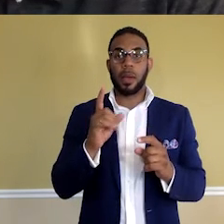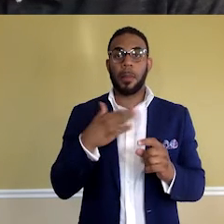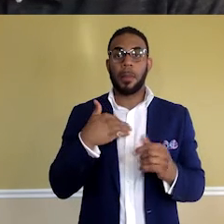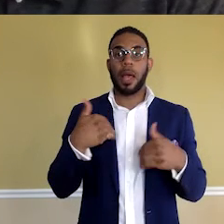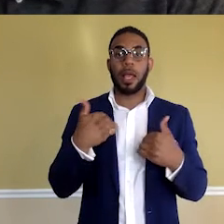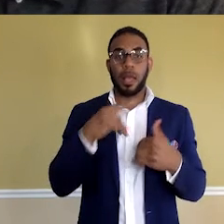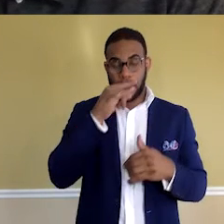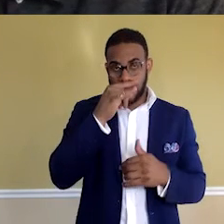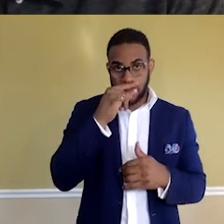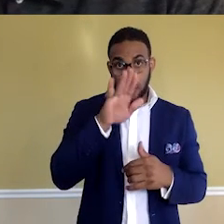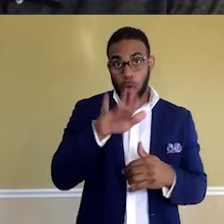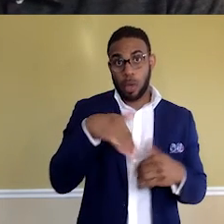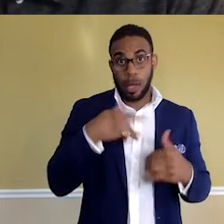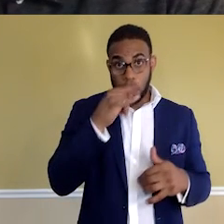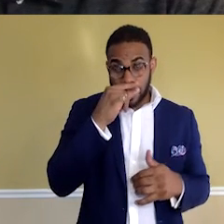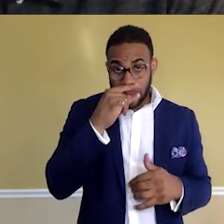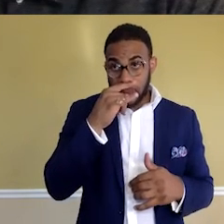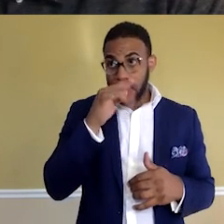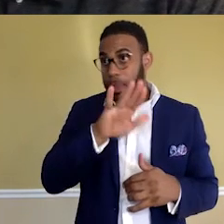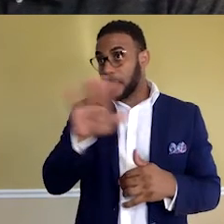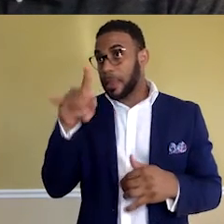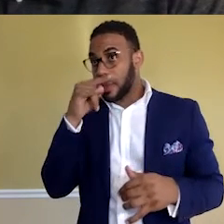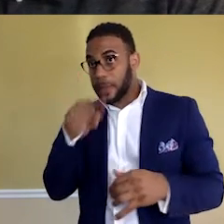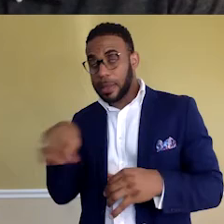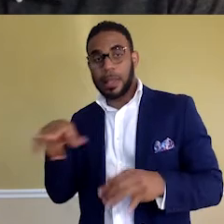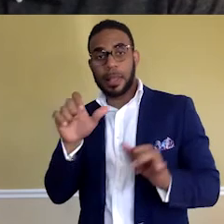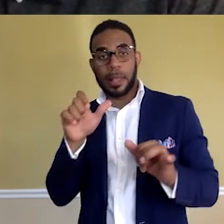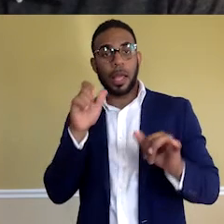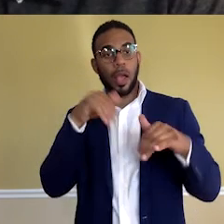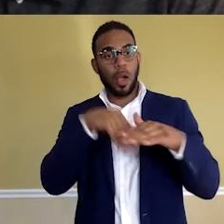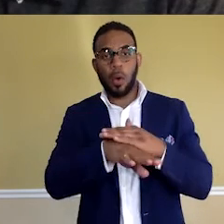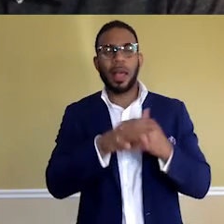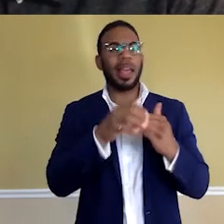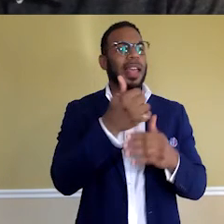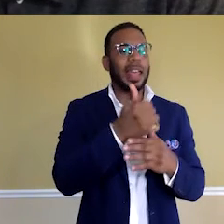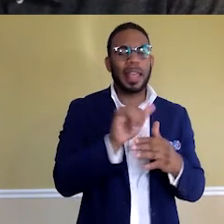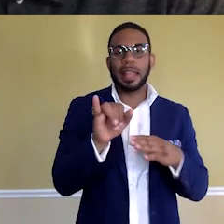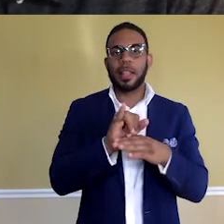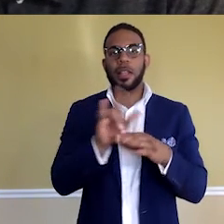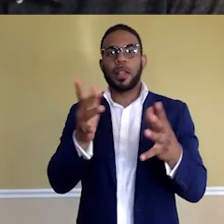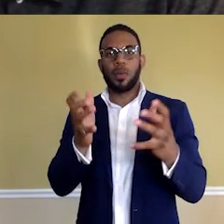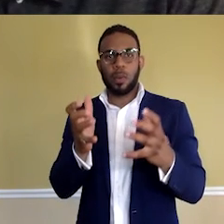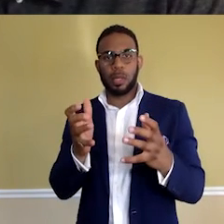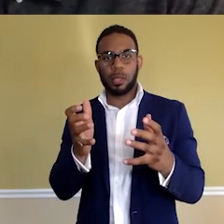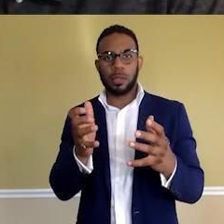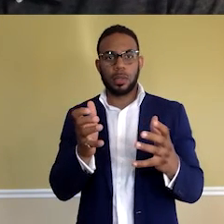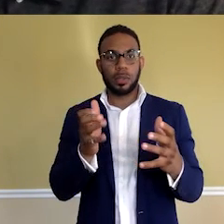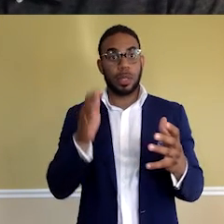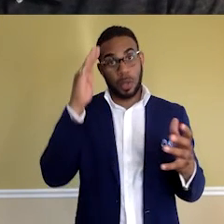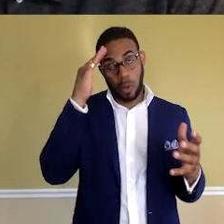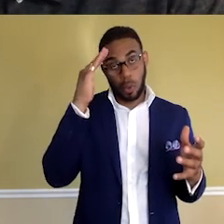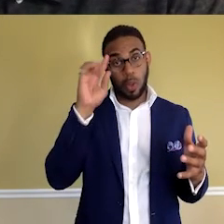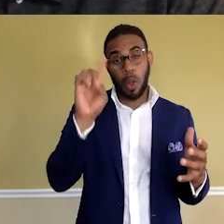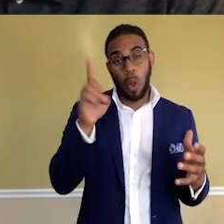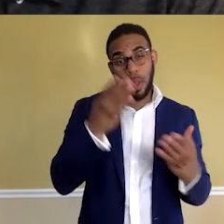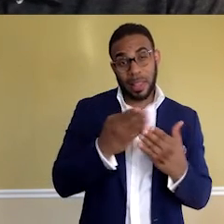kids and your young kid and their kids can go into any industry they want to and know the only thing that matters